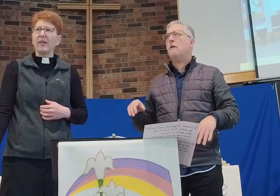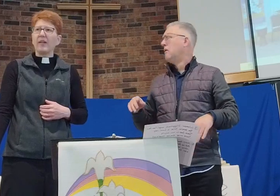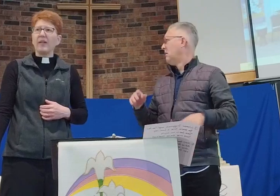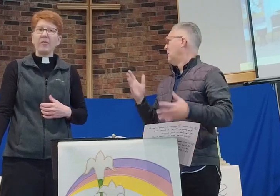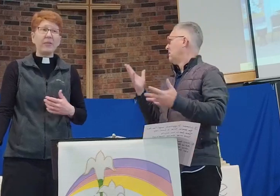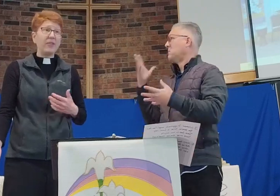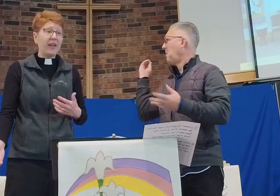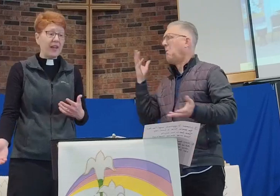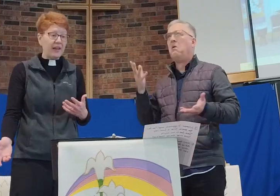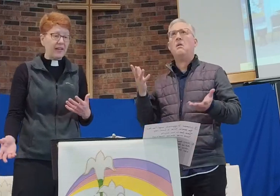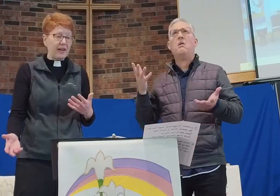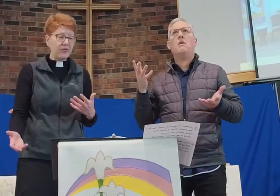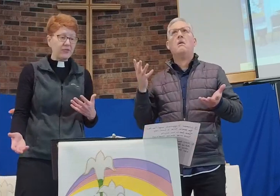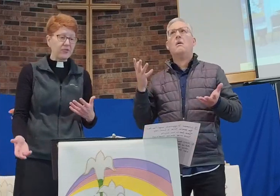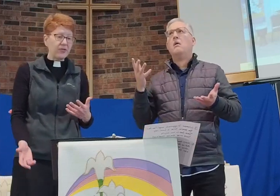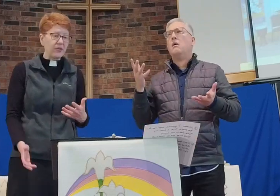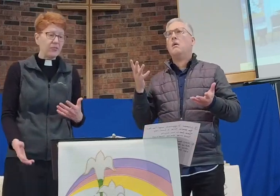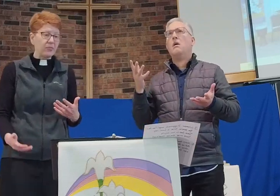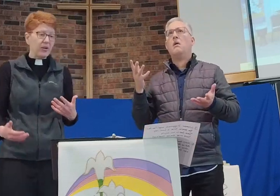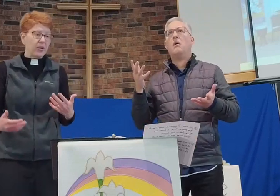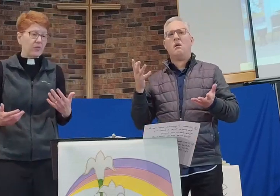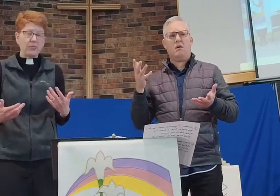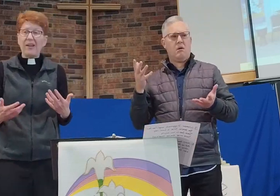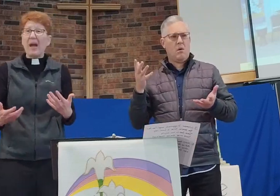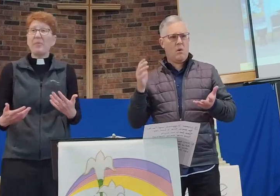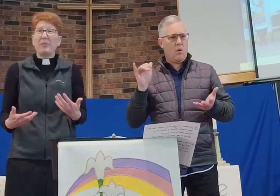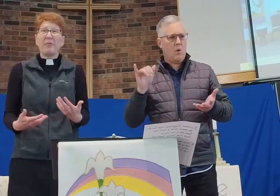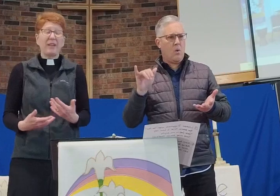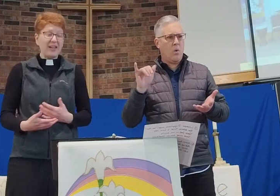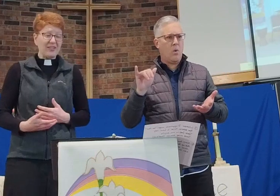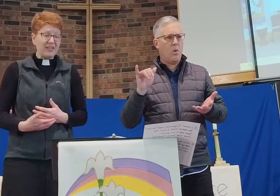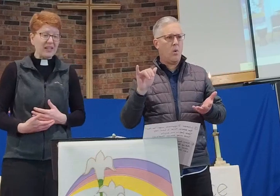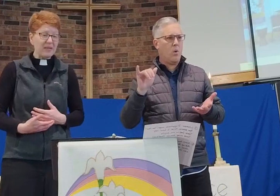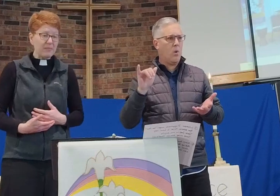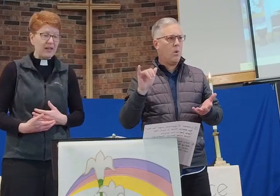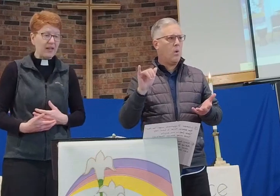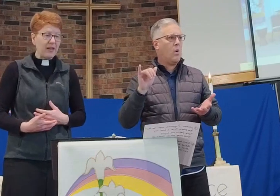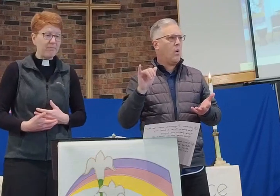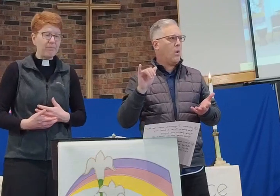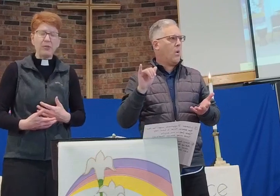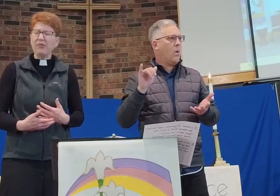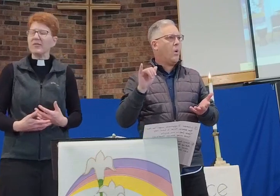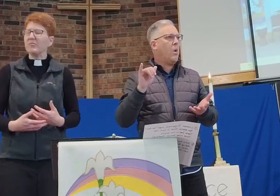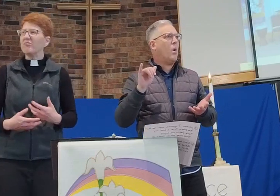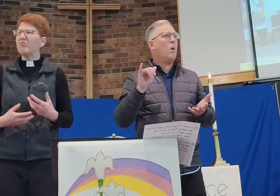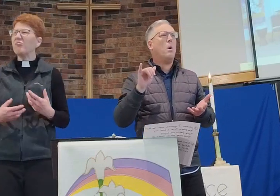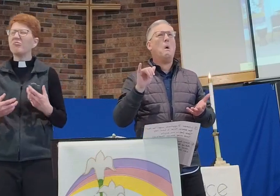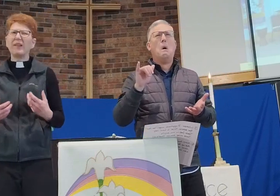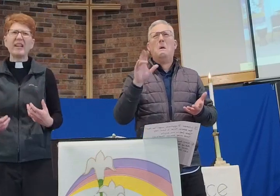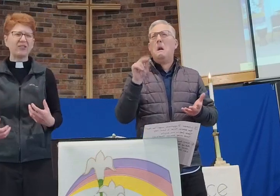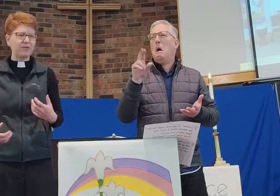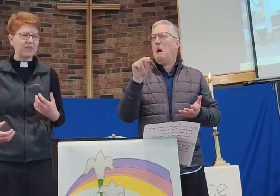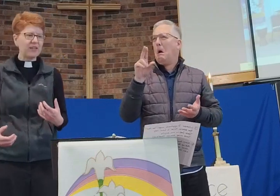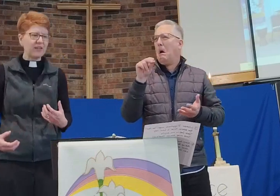It was then that I understood what had happened. ramifications hit me, and I burst into a new rage of tears.